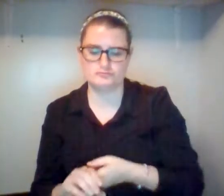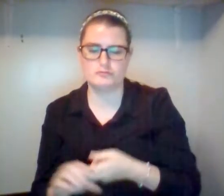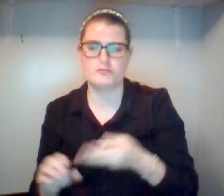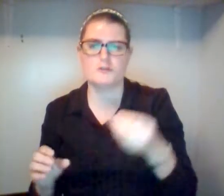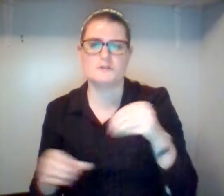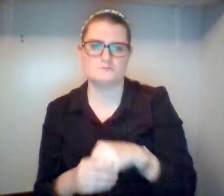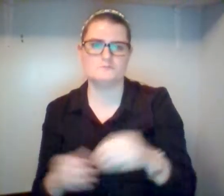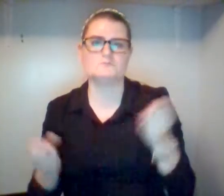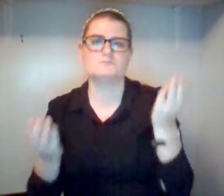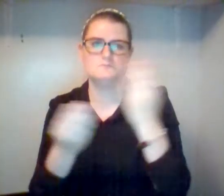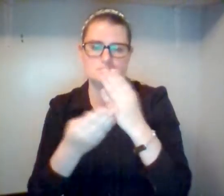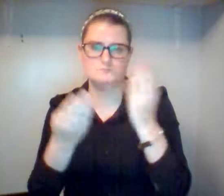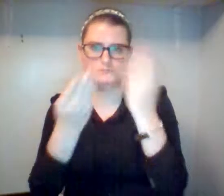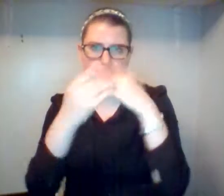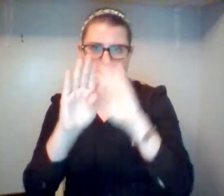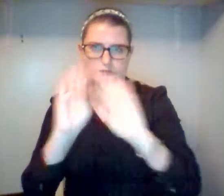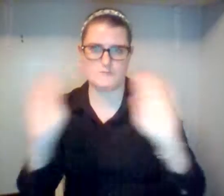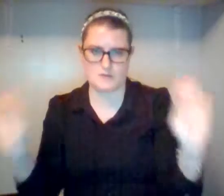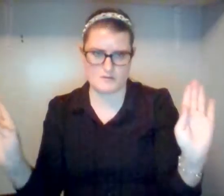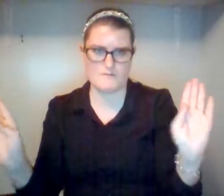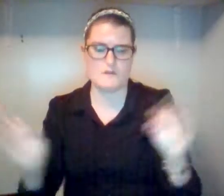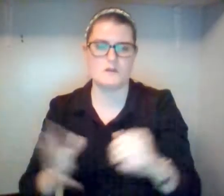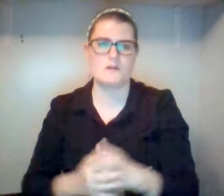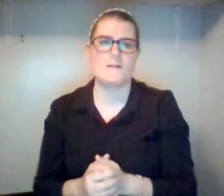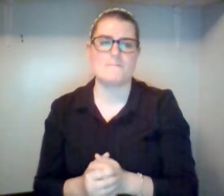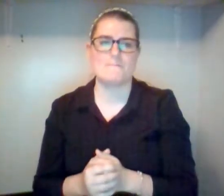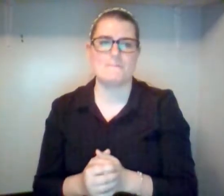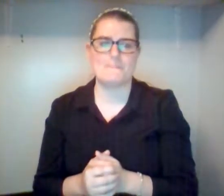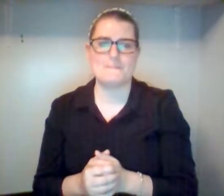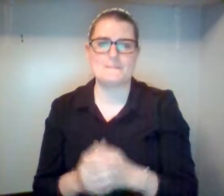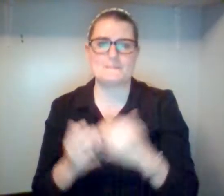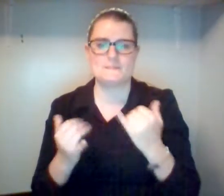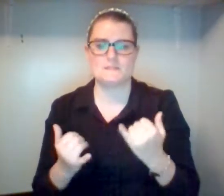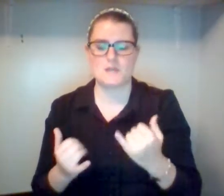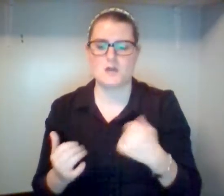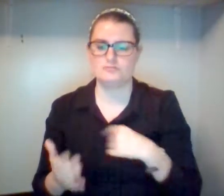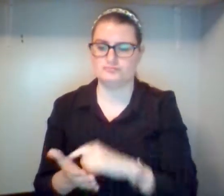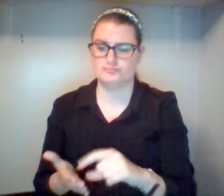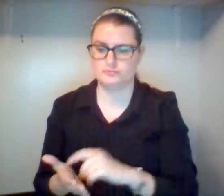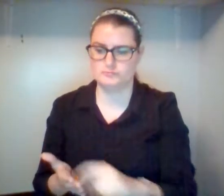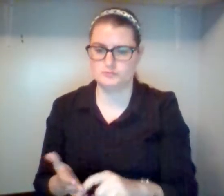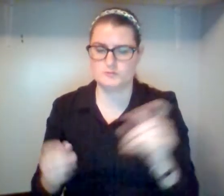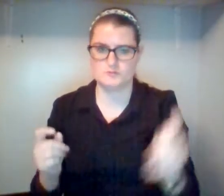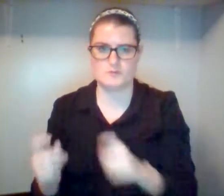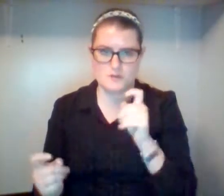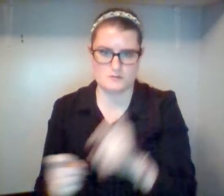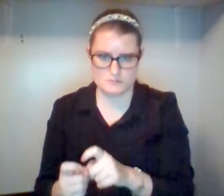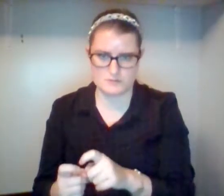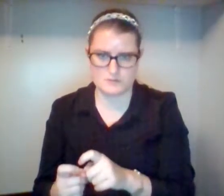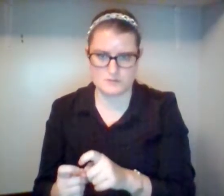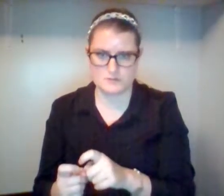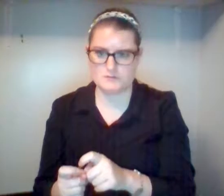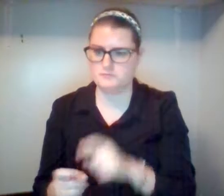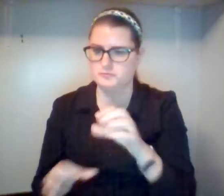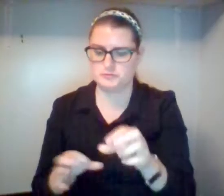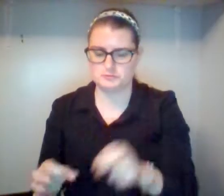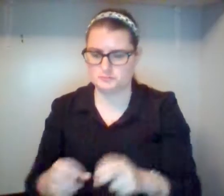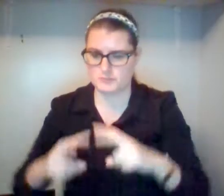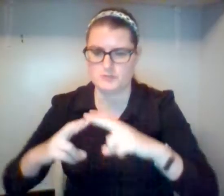the truth of scripture in order to curry the favor of the world. Nor do we compromise the holiness of life